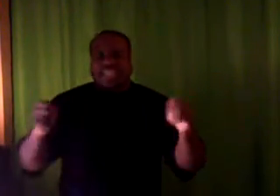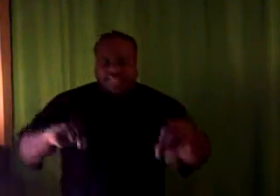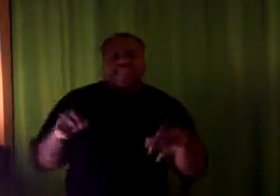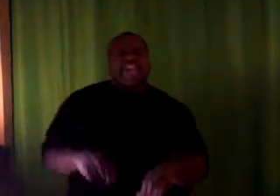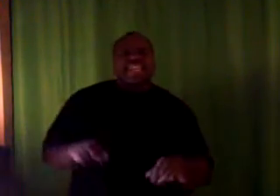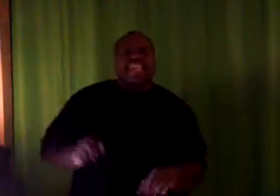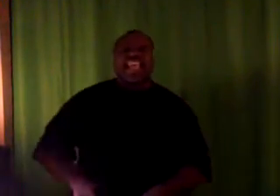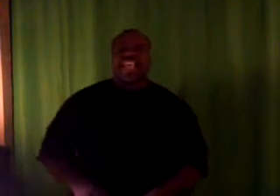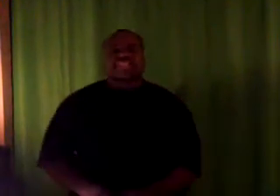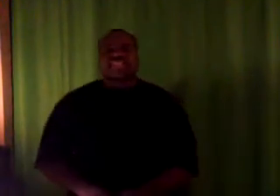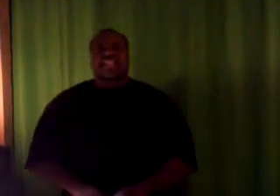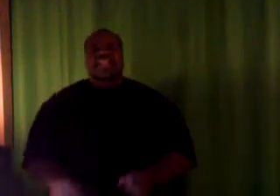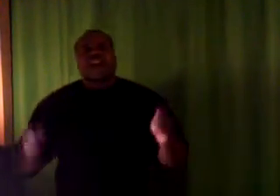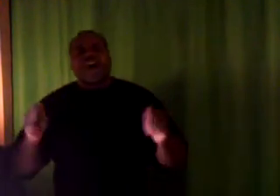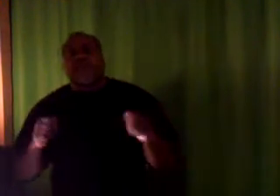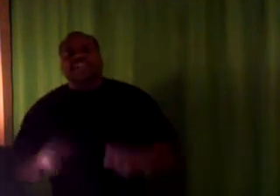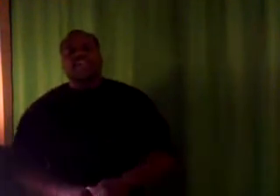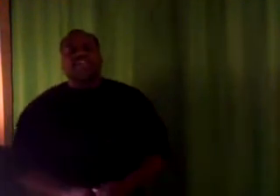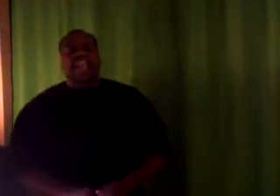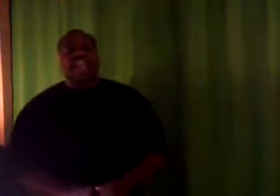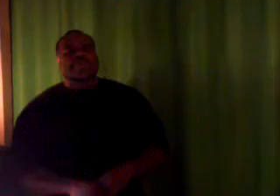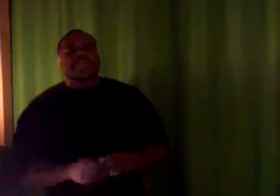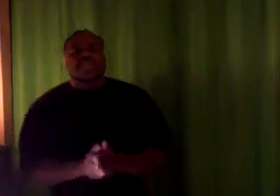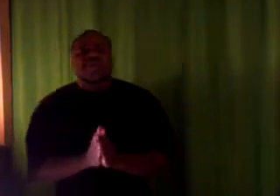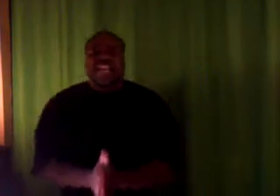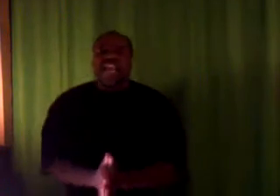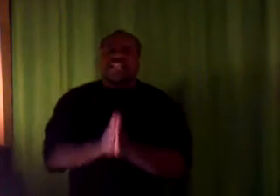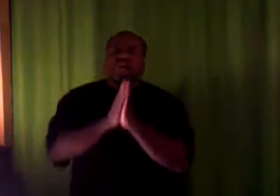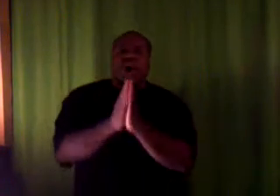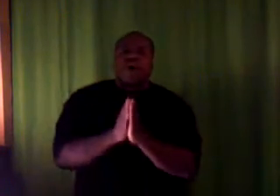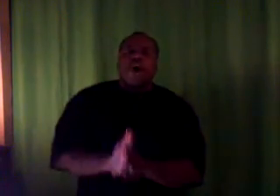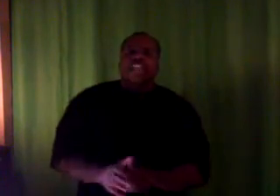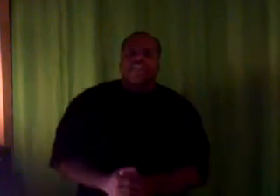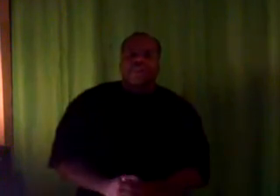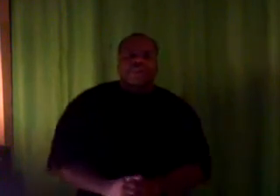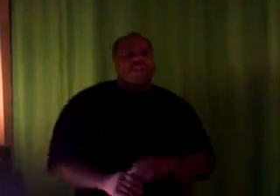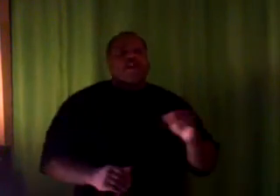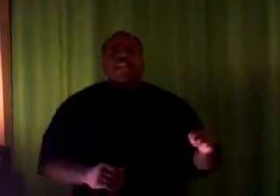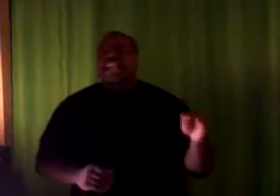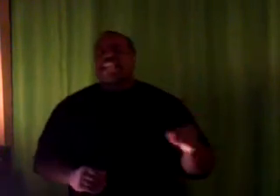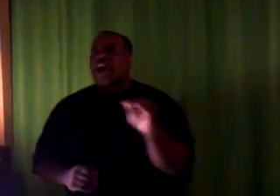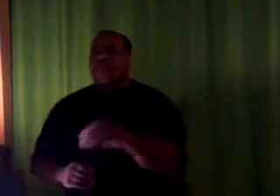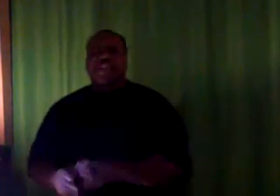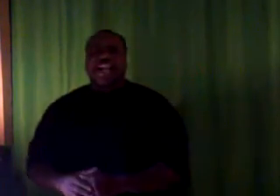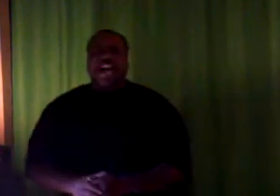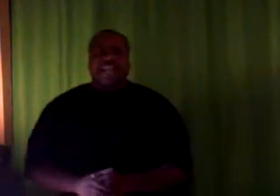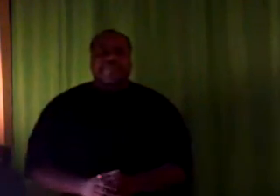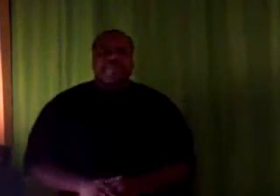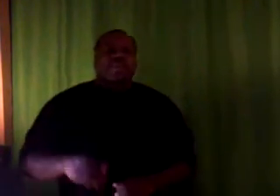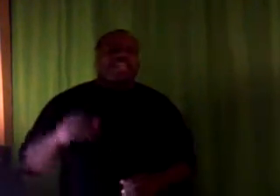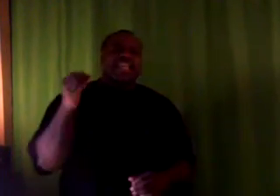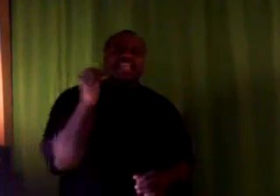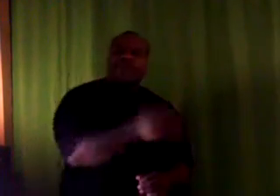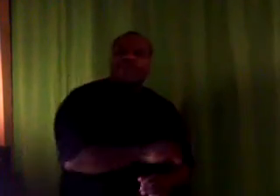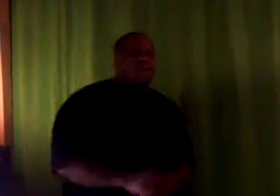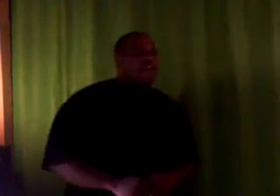in this life got kids. Care about your kids, because your kids are watching you. Quit getting caught up in the hype. We see this stuff on